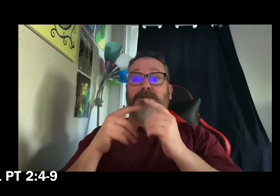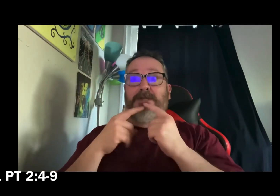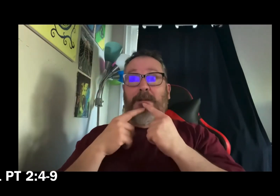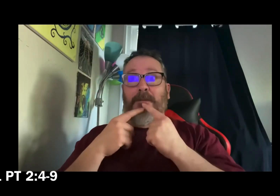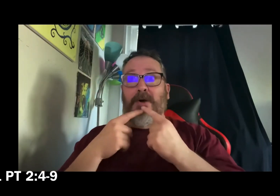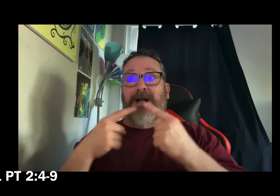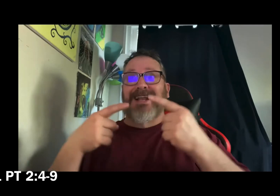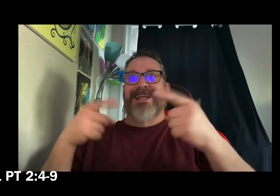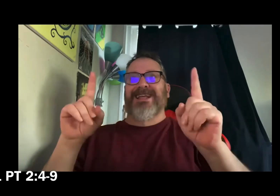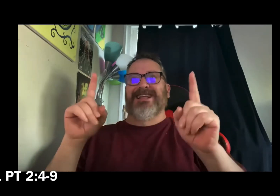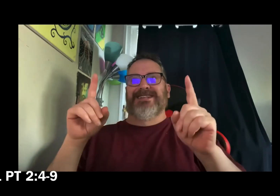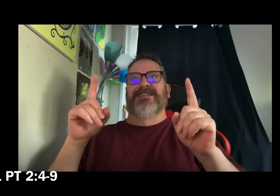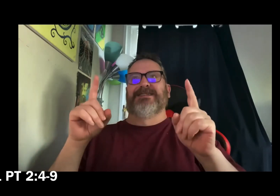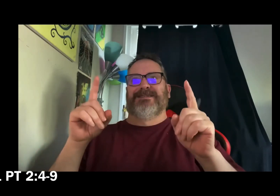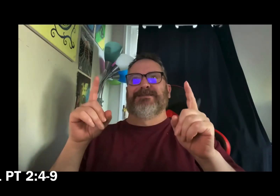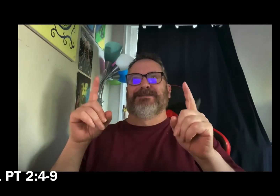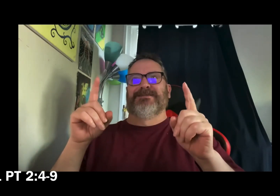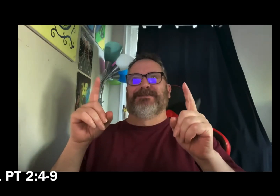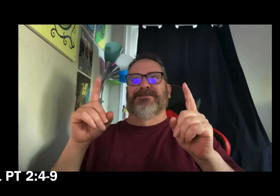announce the praises of him.